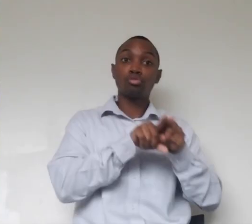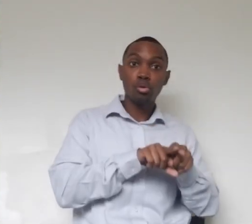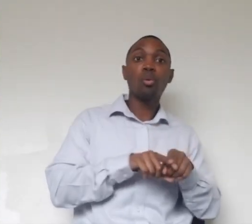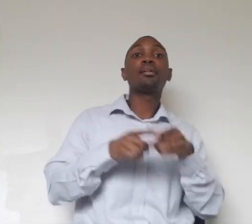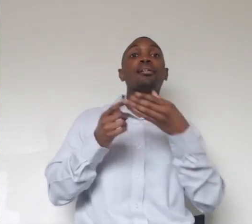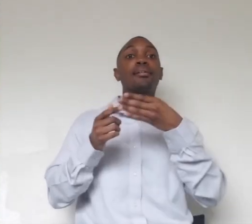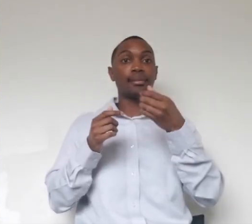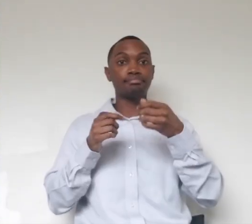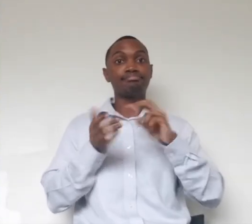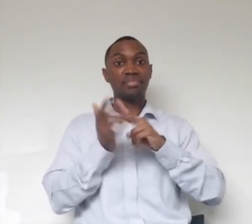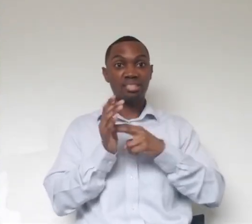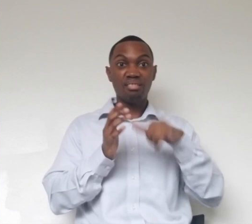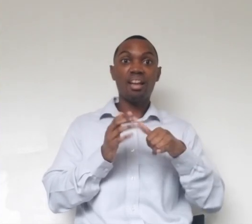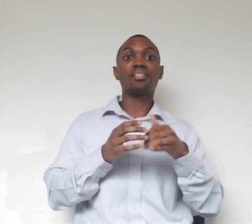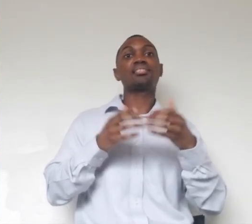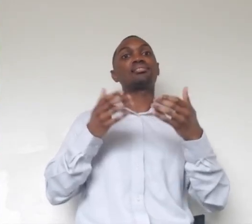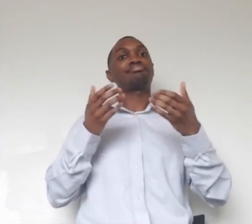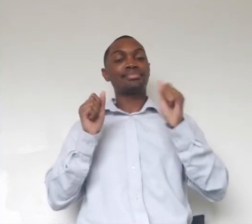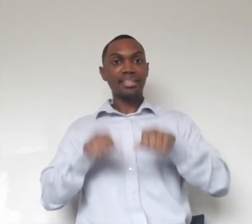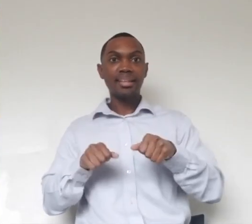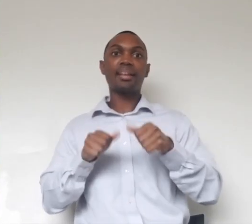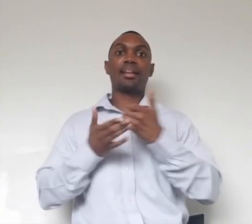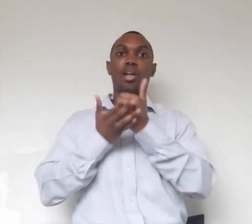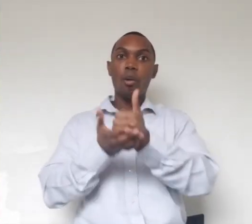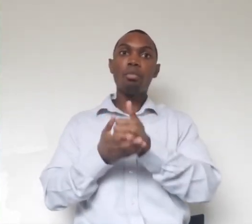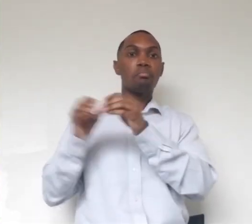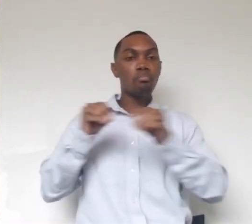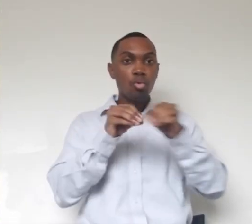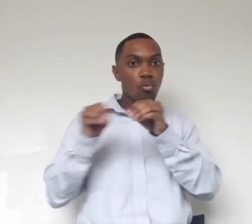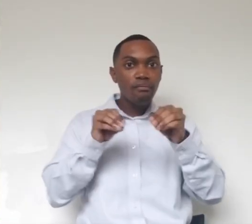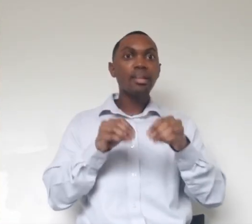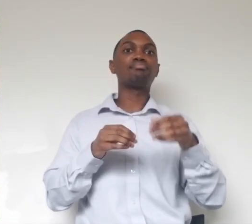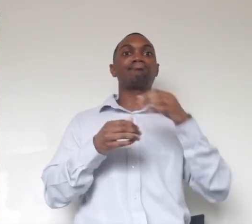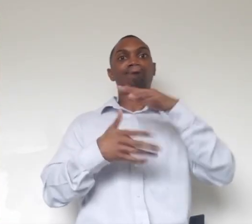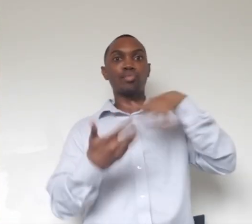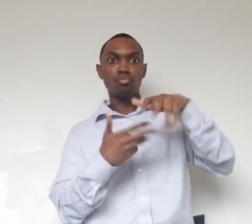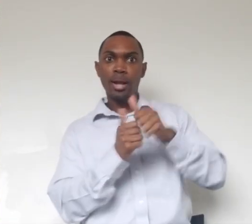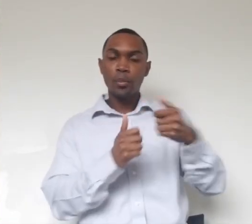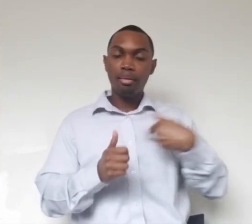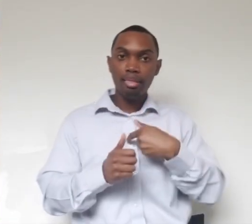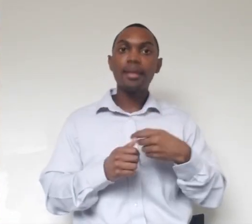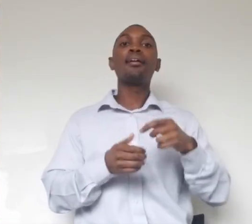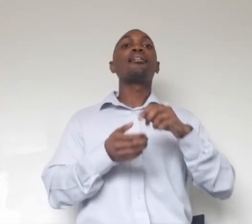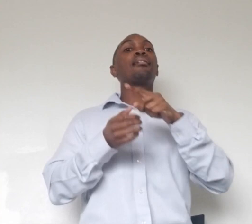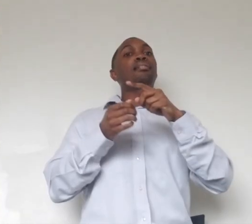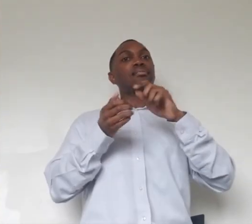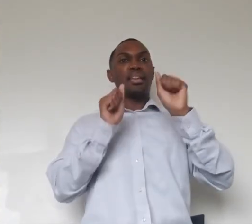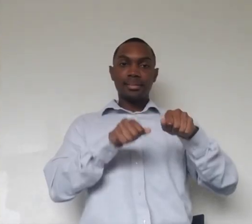get them up and moving and interacting with us. Two, it allows them to participate in their own care. So